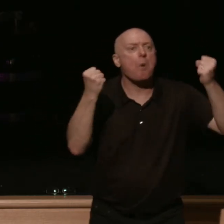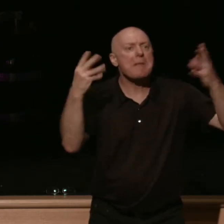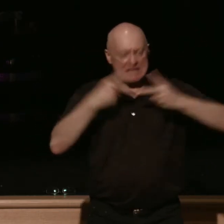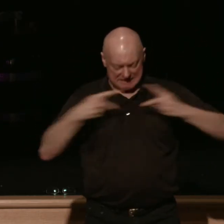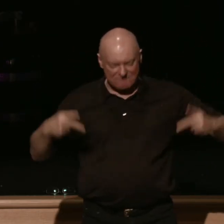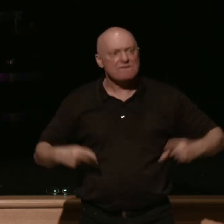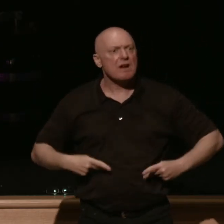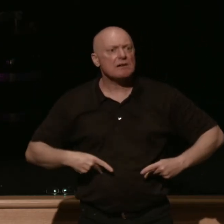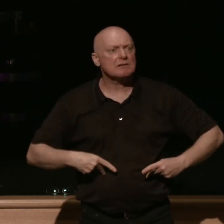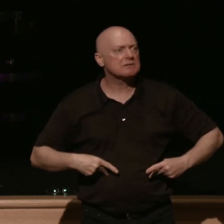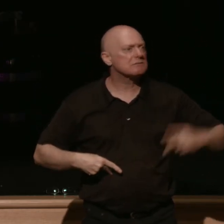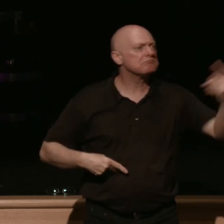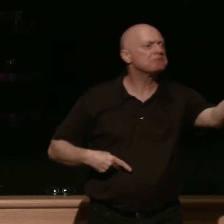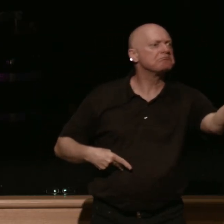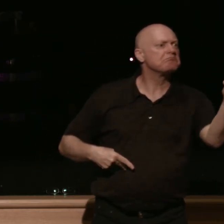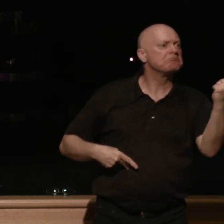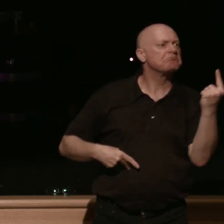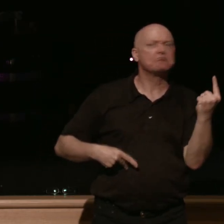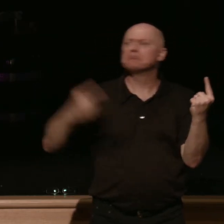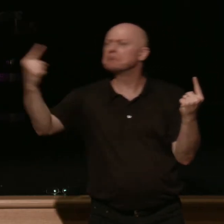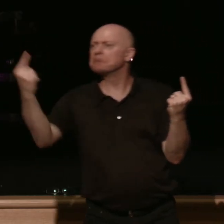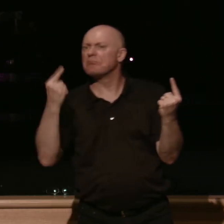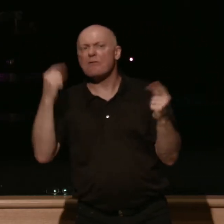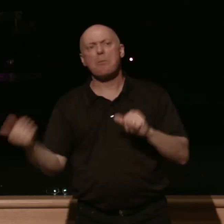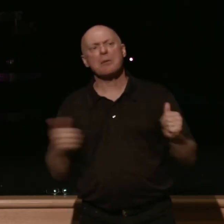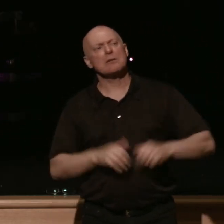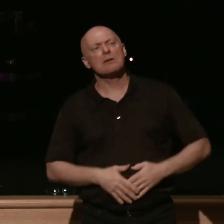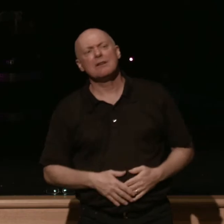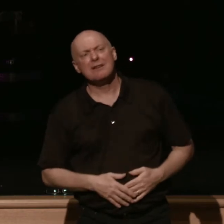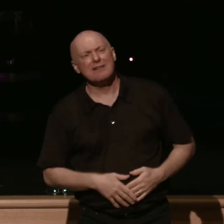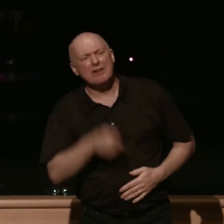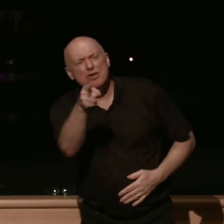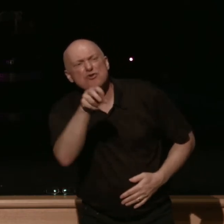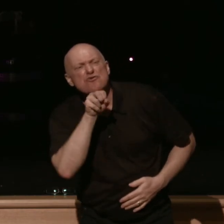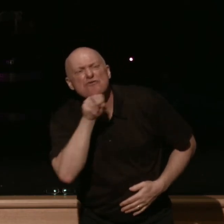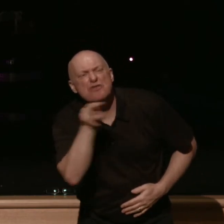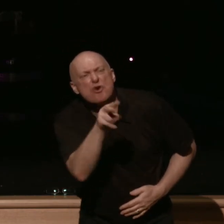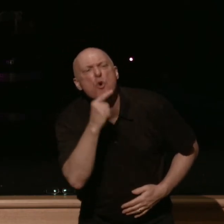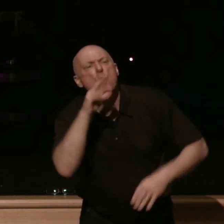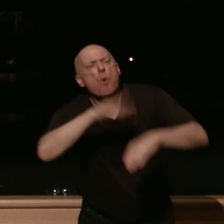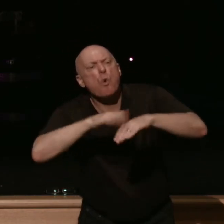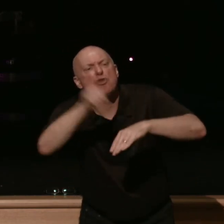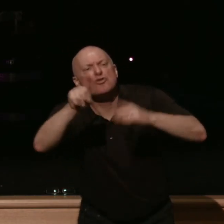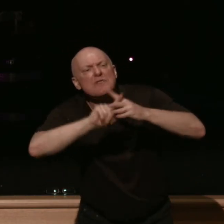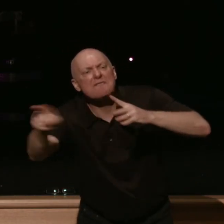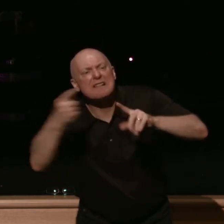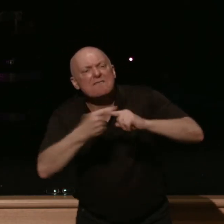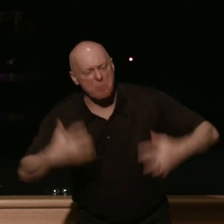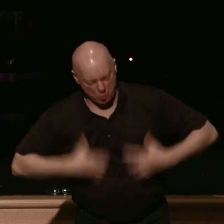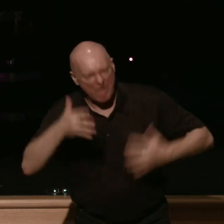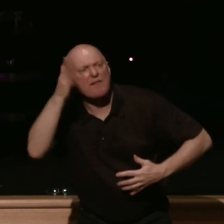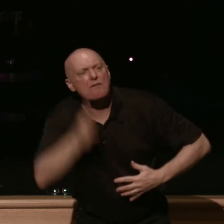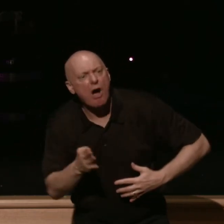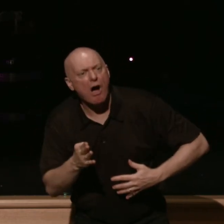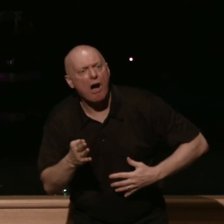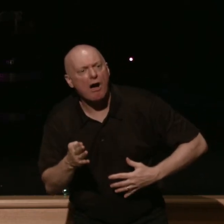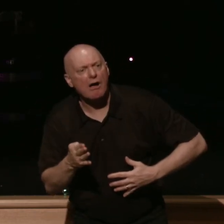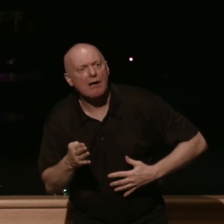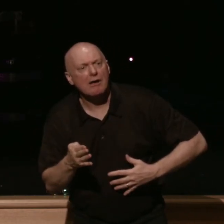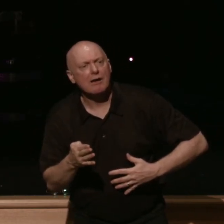sadducees coming for the baptism he said to them you brood of vipers who warned you to flee from the wrath that is to come bear fruit in keeping